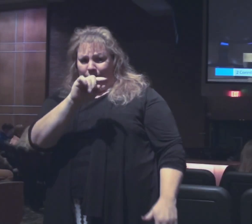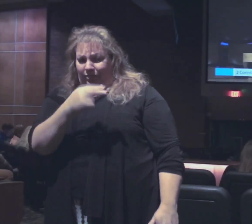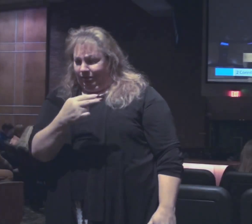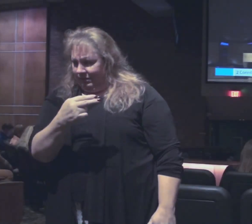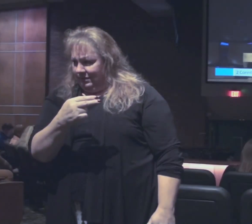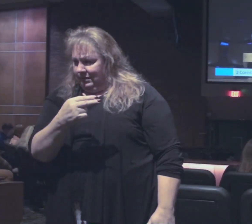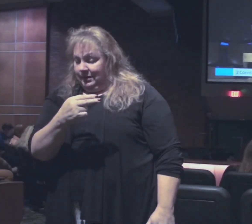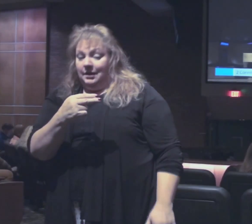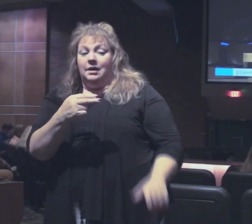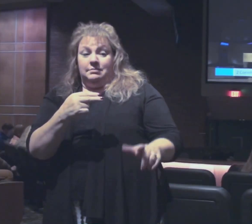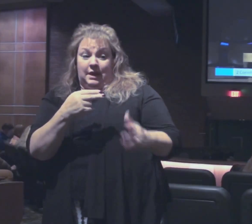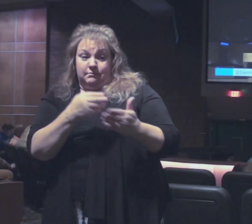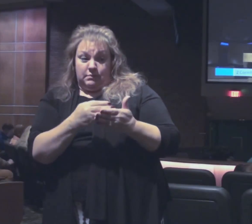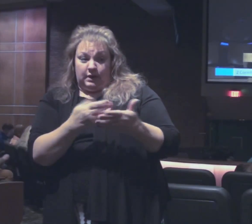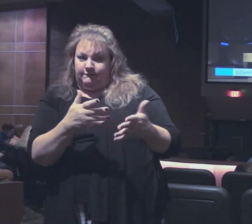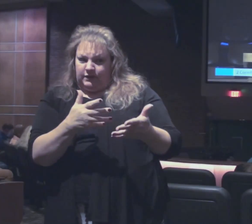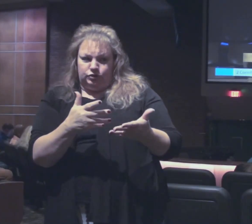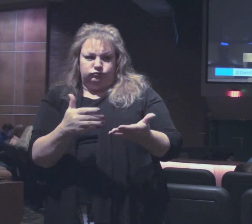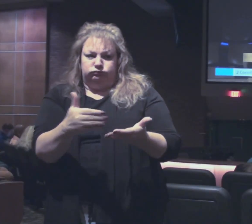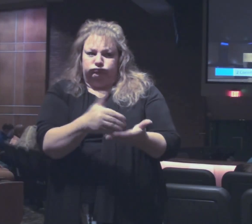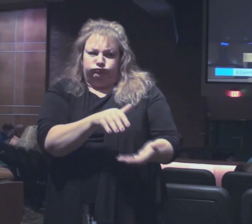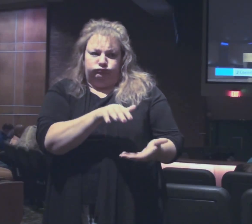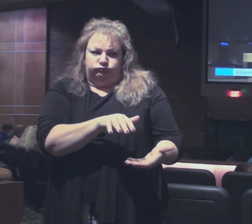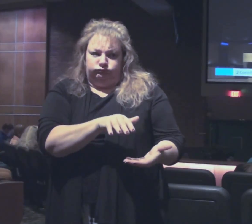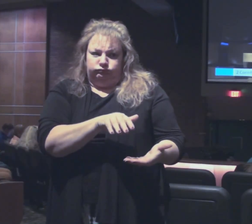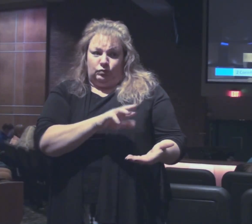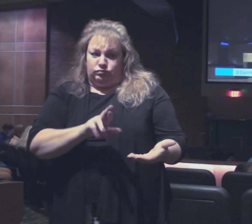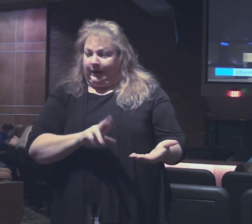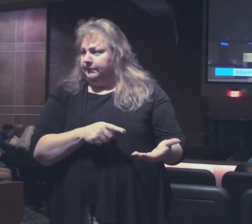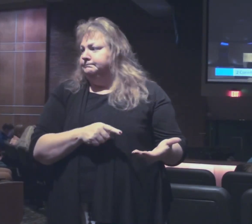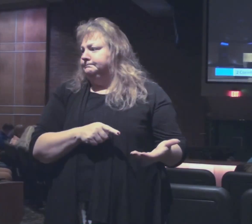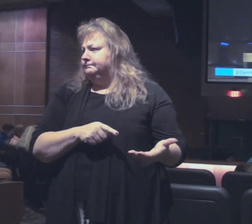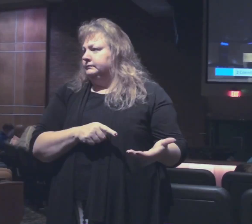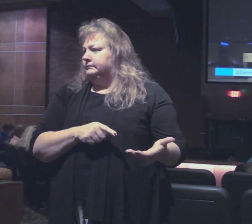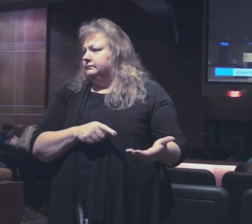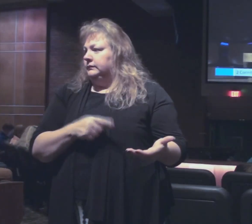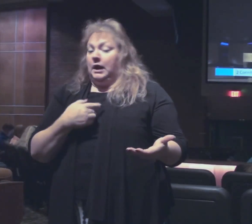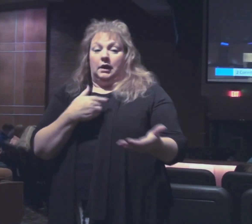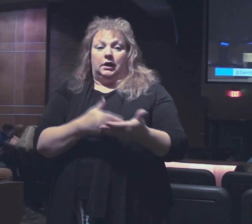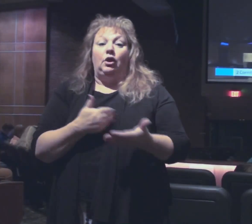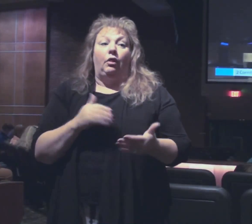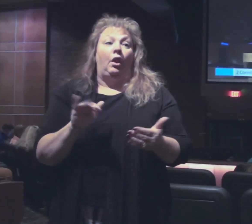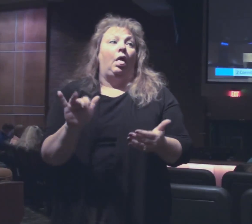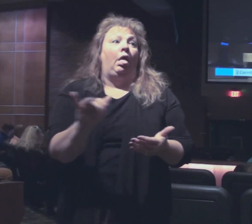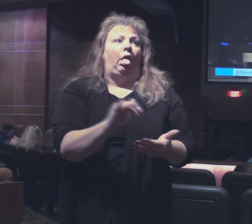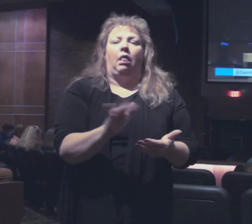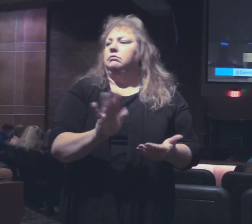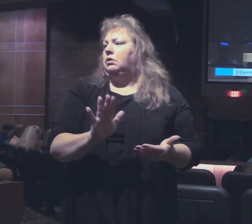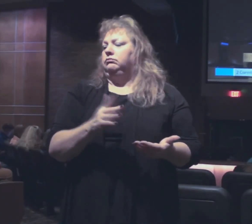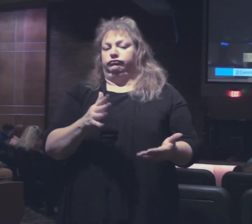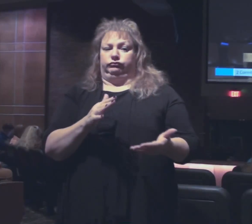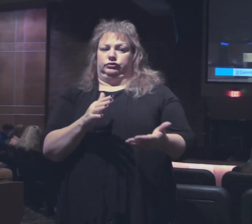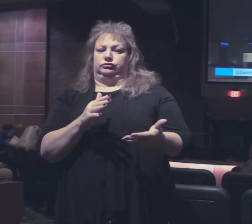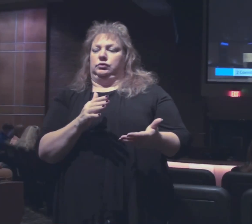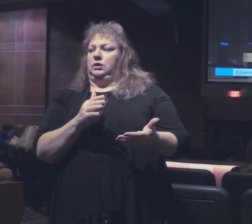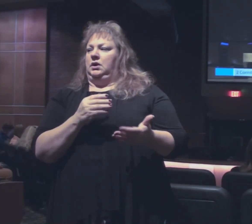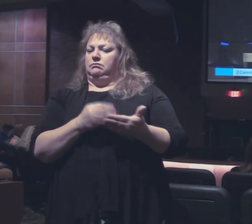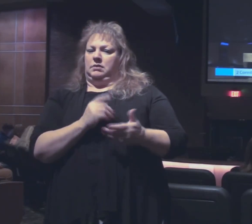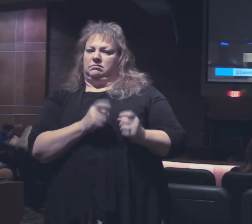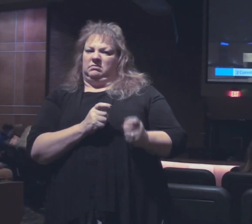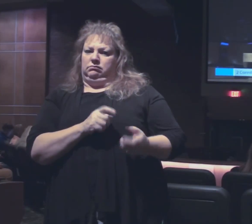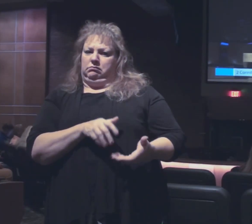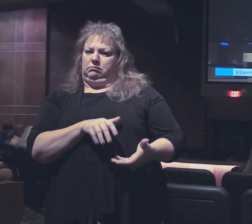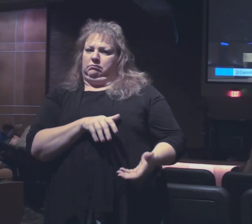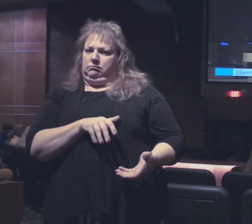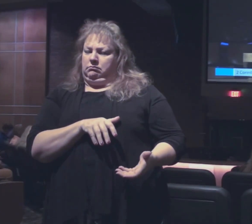And he wants the collection to be already taken and done. The Corinthians should have been giving to this